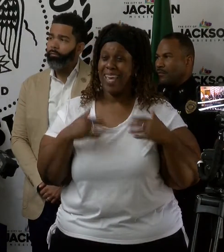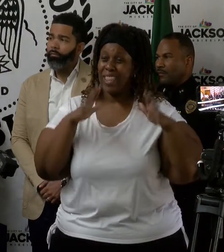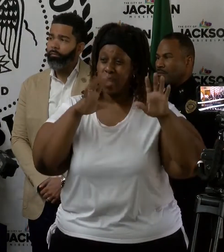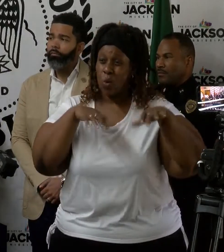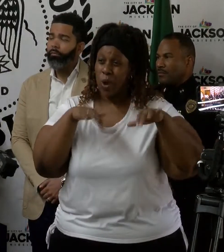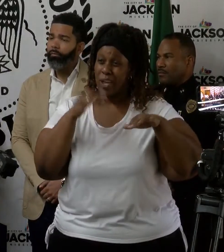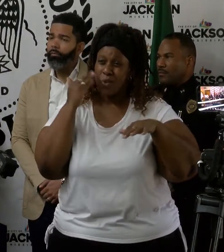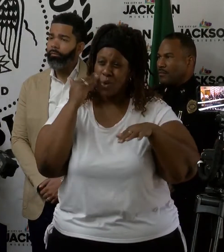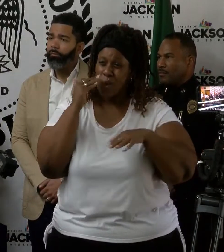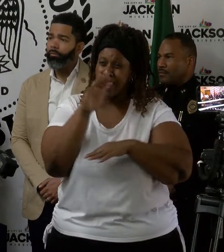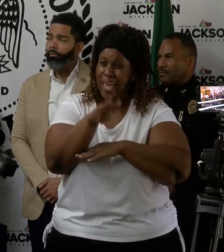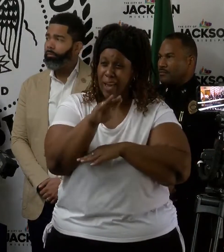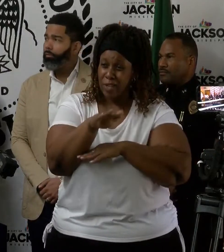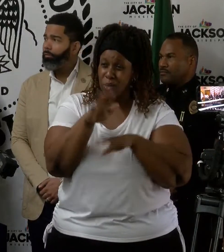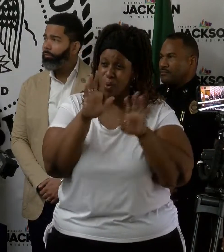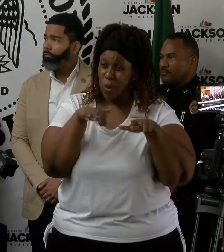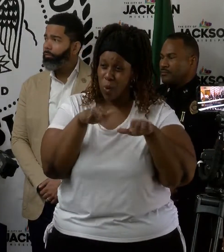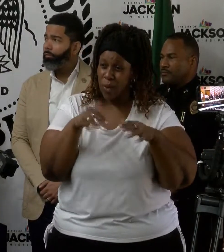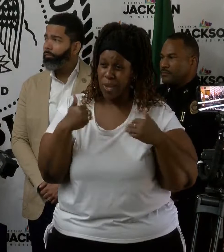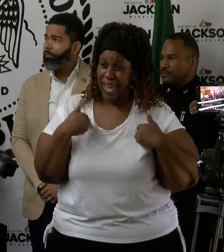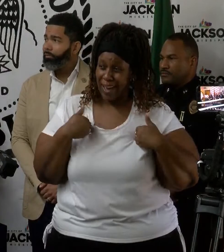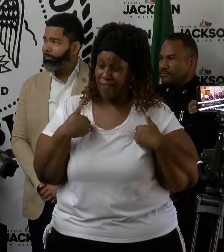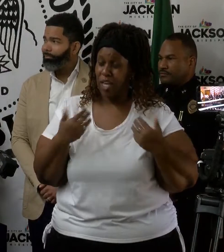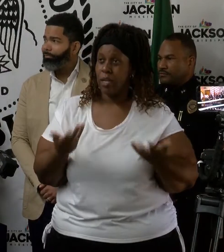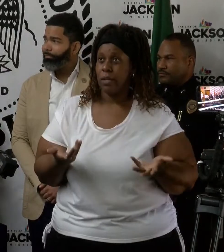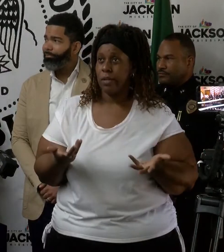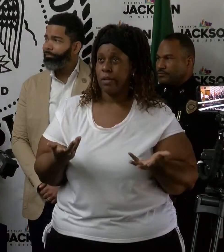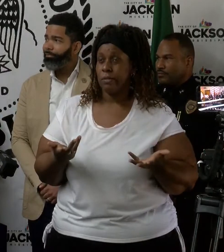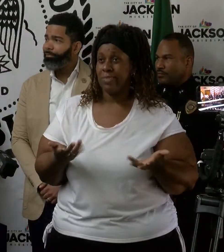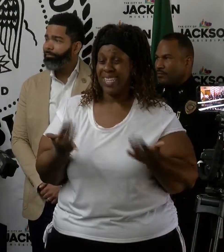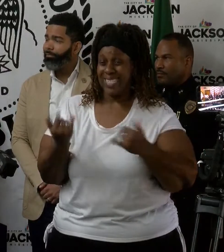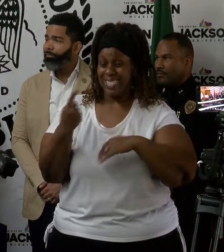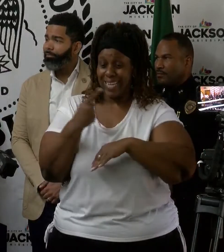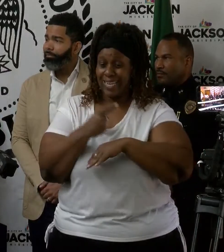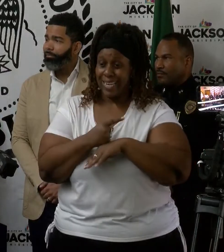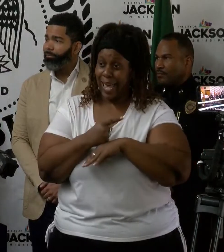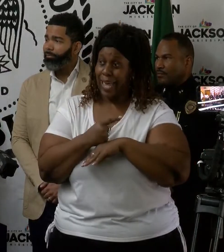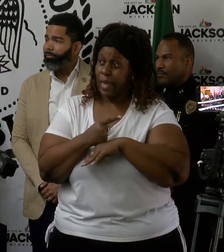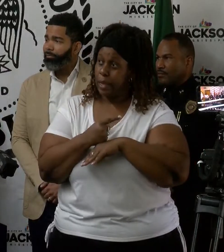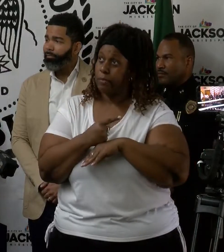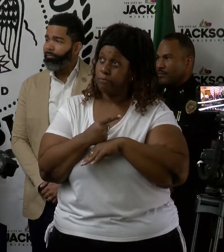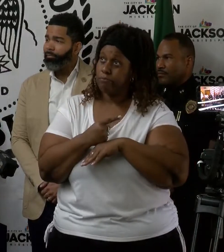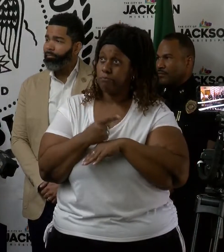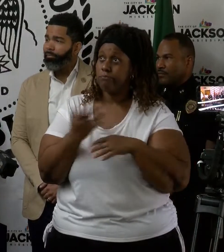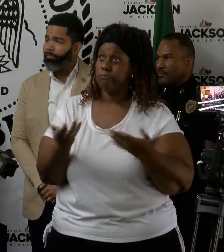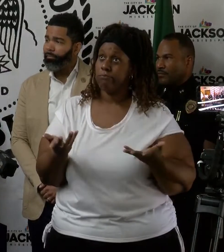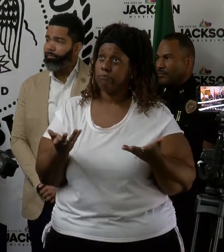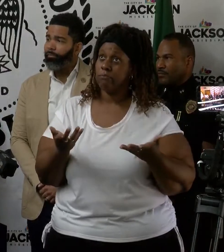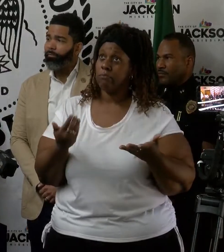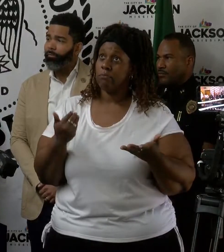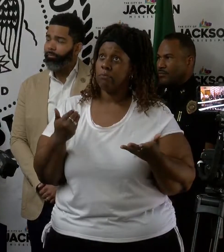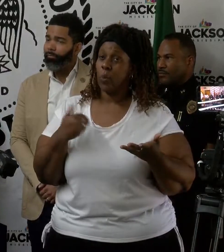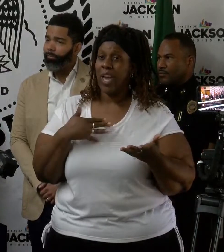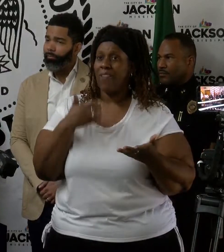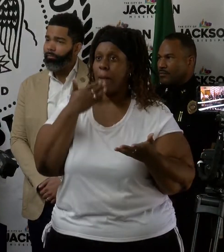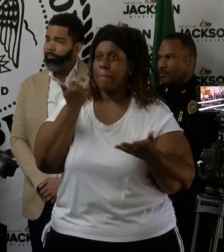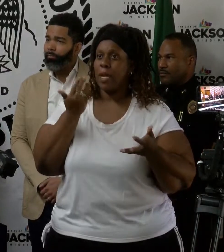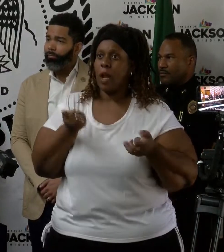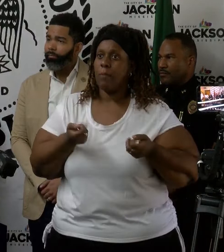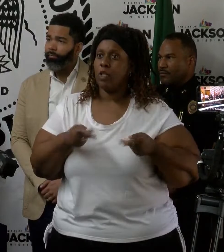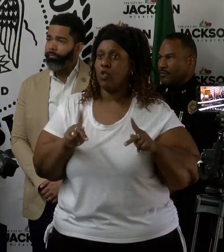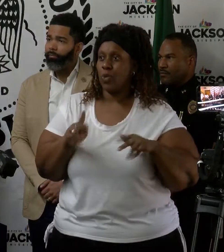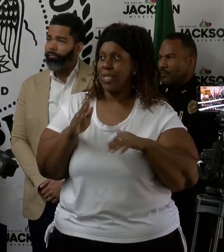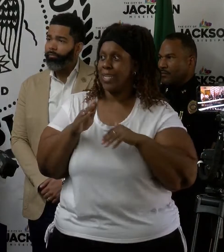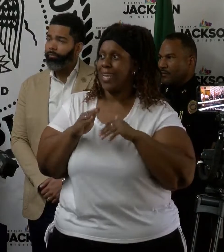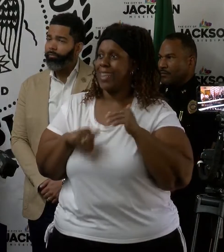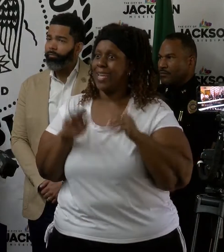just like in the afternoon type showers that we have. And today's a little more and we have a little greater chance today than